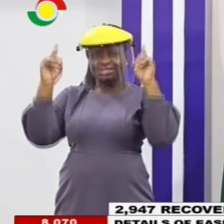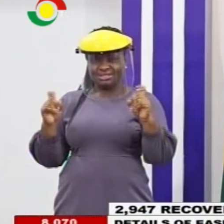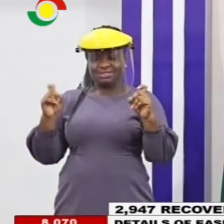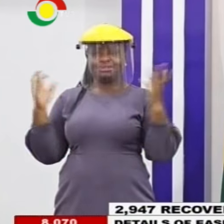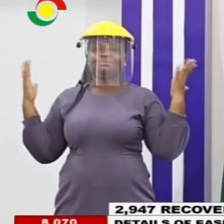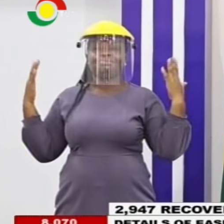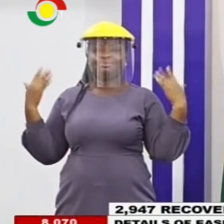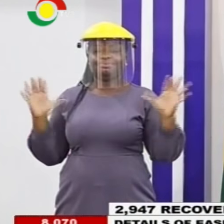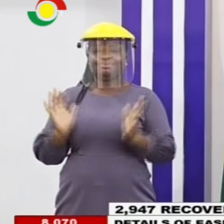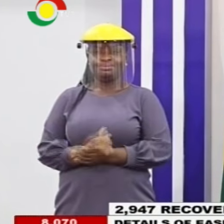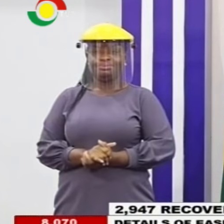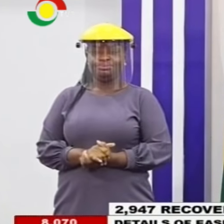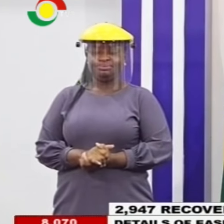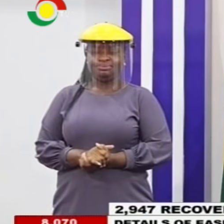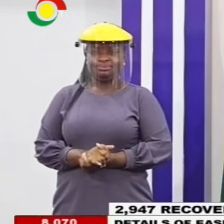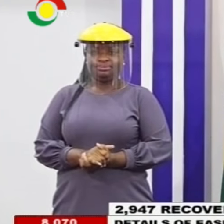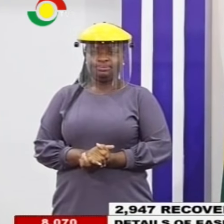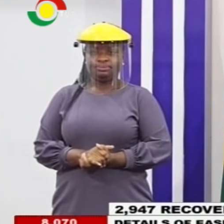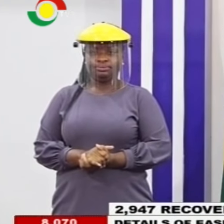we understand will take five weeks.